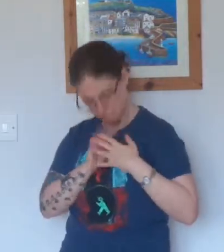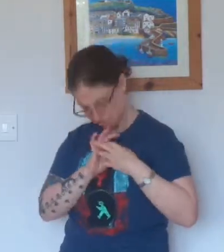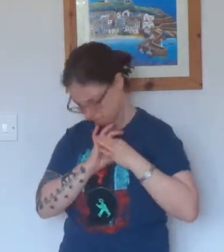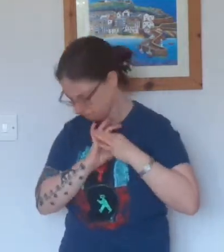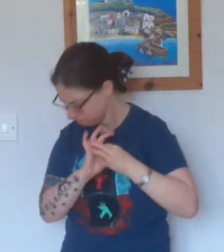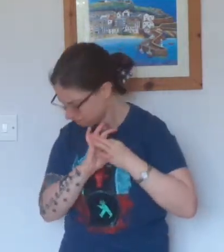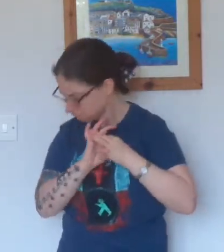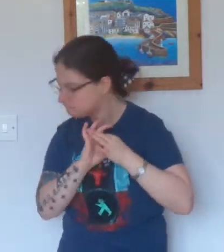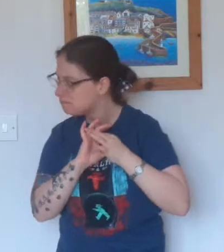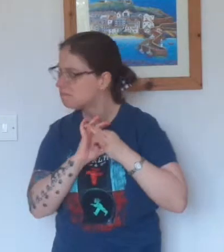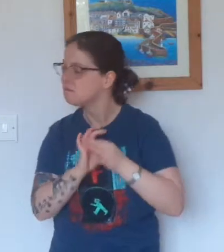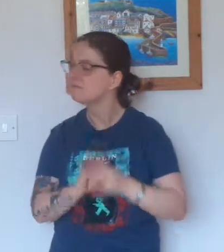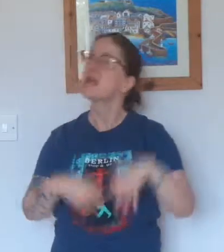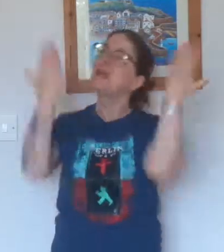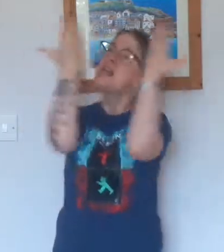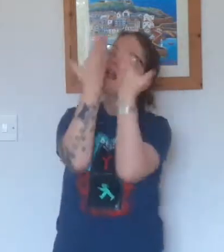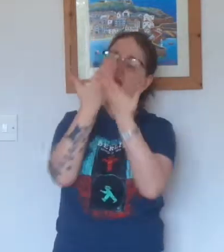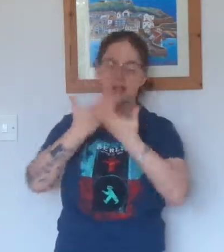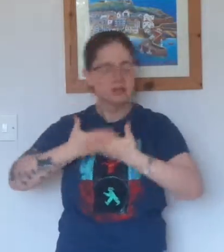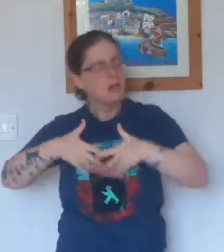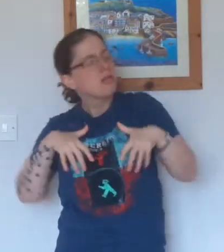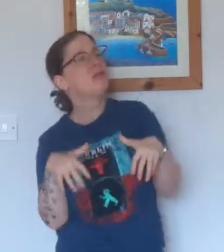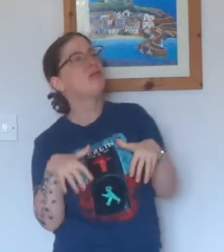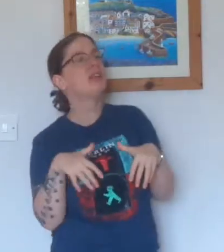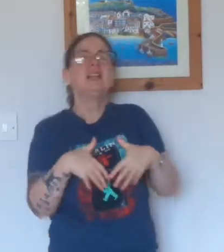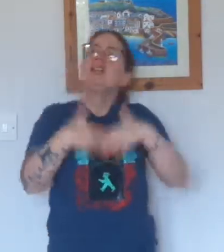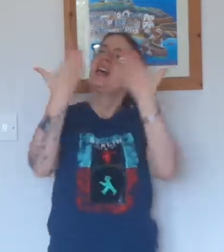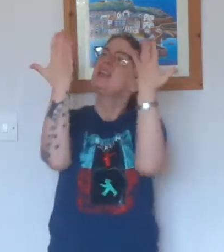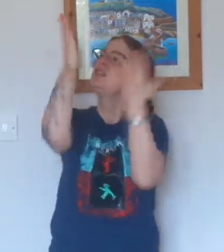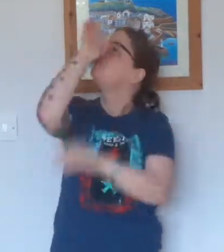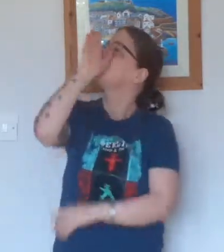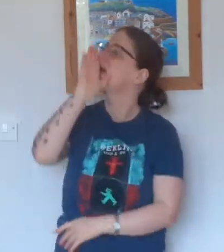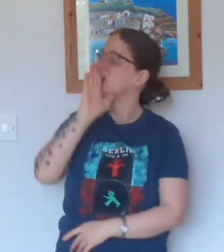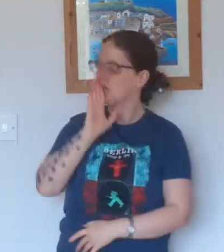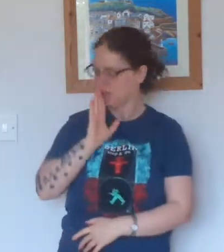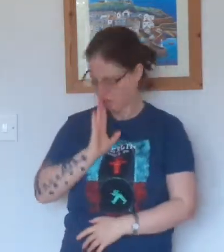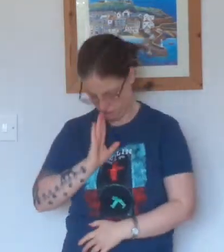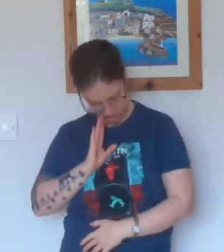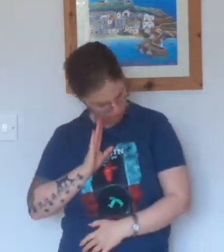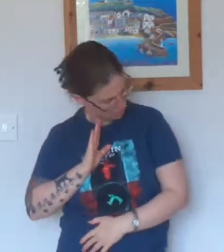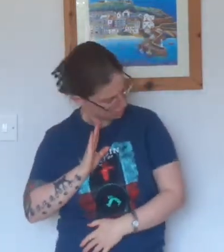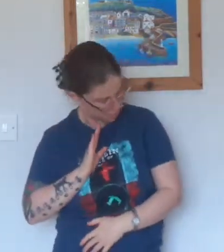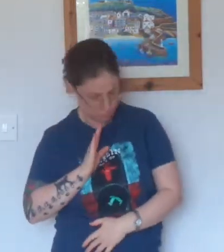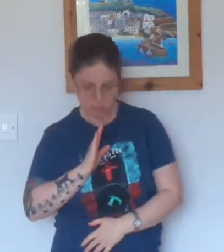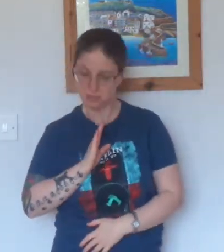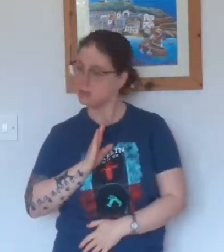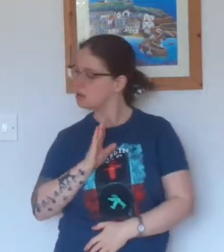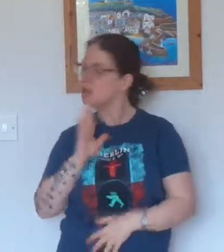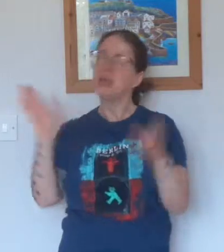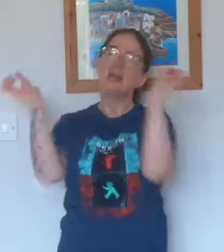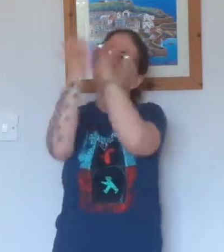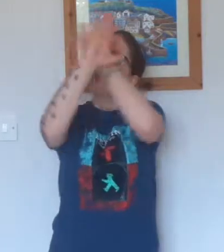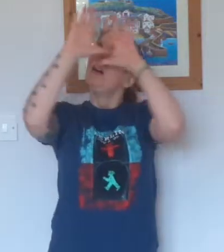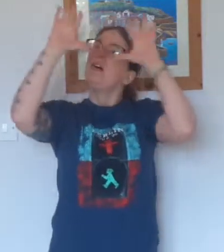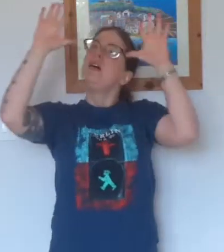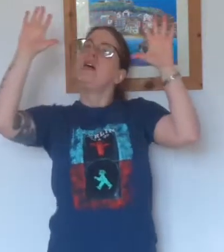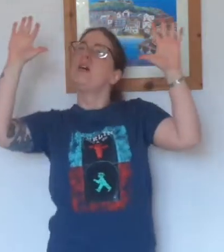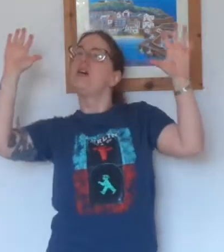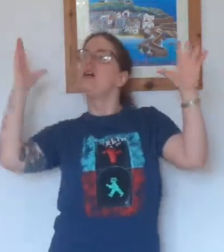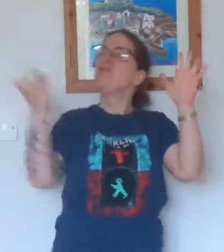The nights are lonely, the days are so sad, and I just keep thinking about the